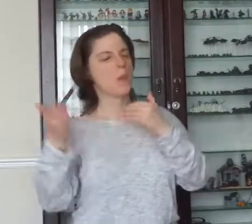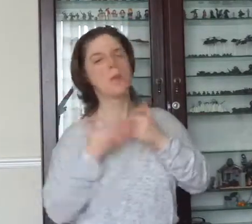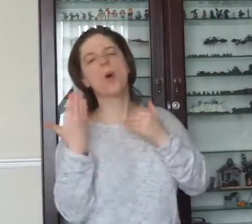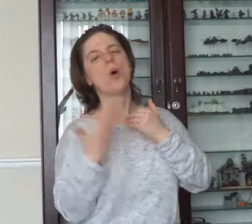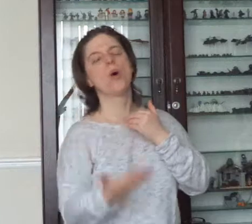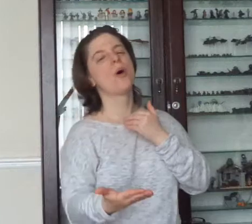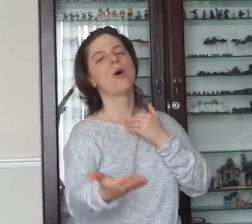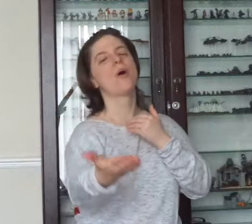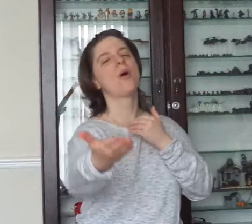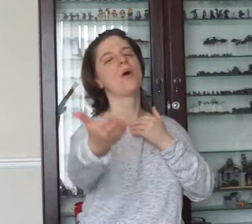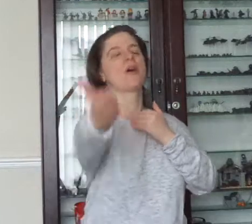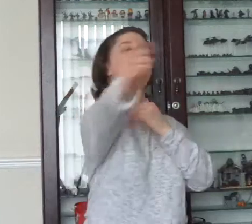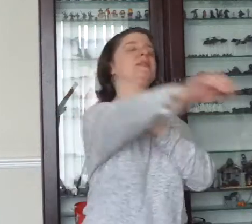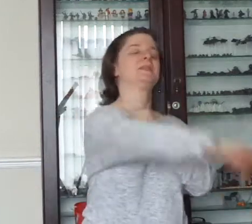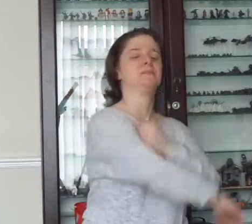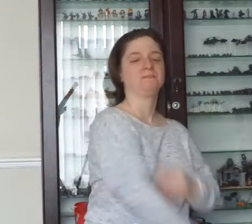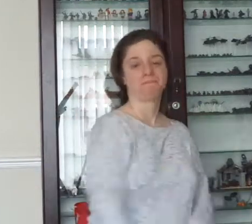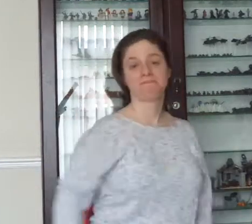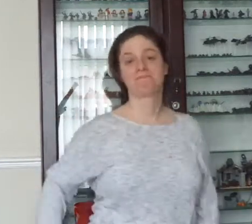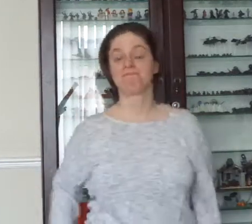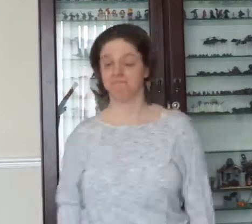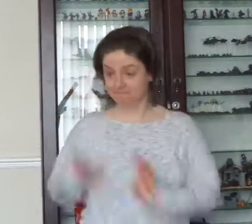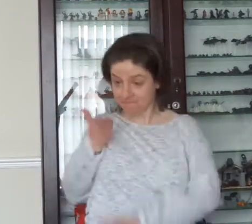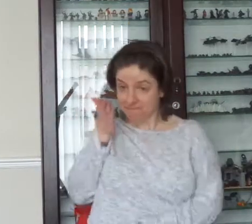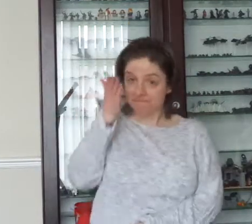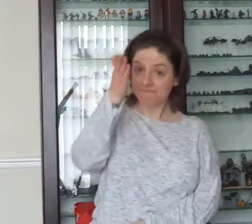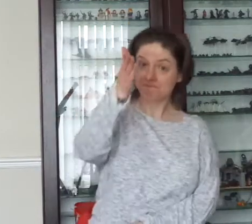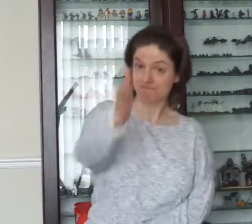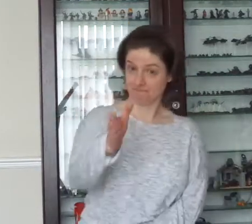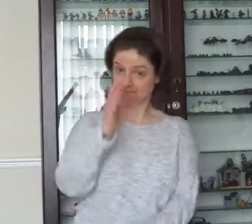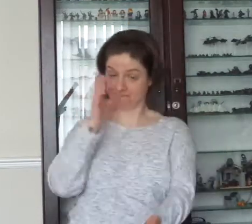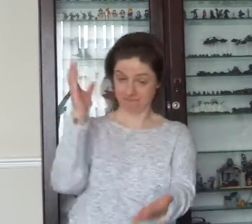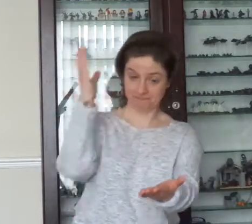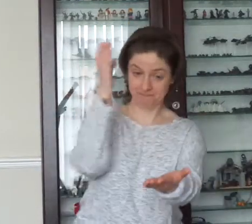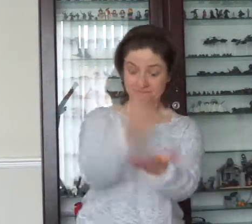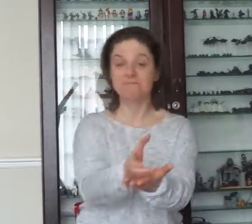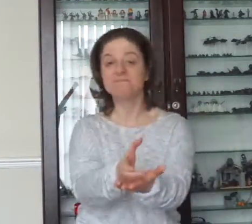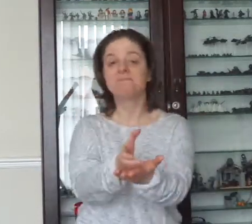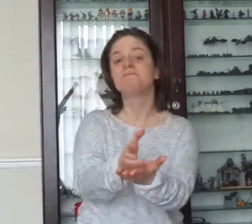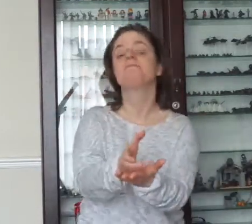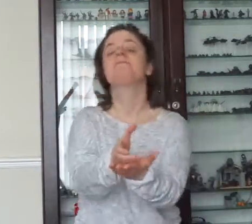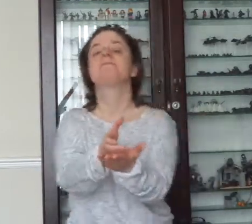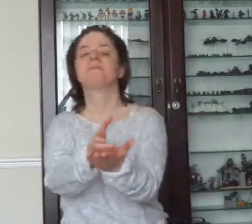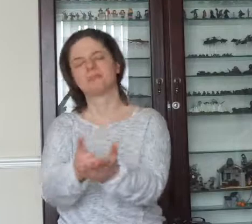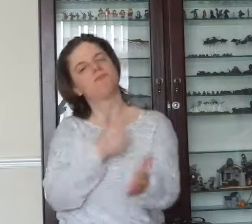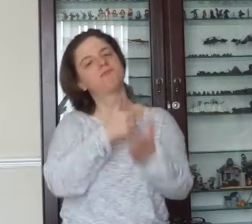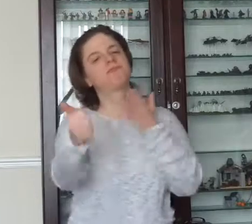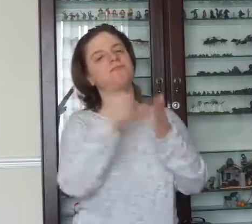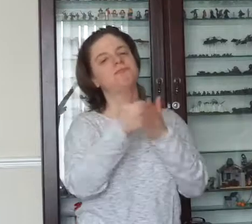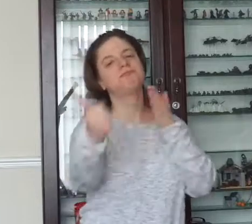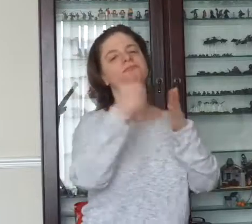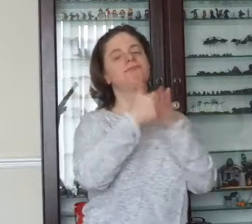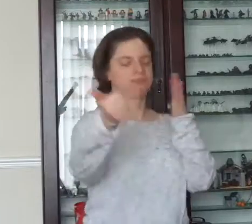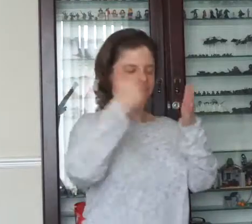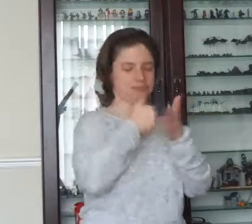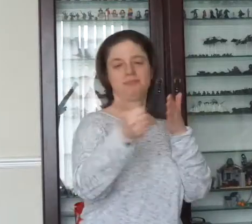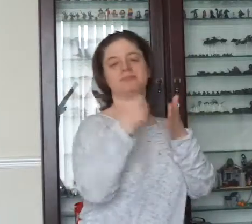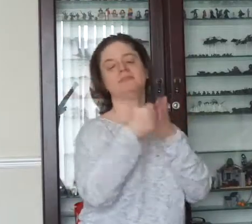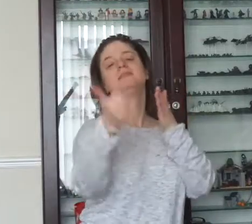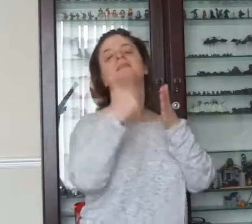more. I went into an alehouse I used to frequent, and